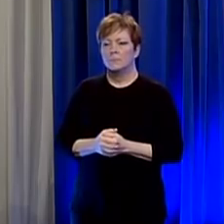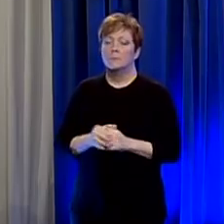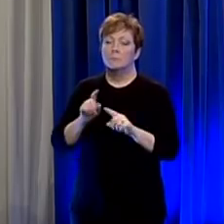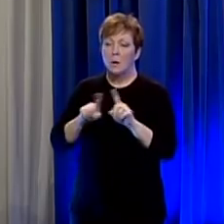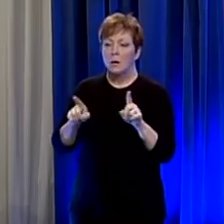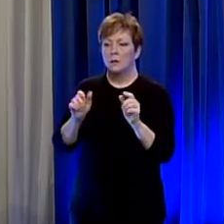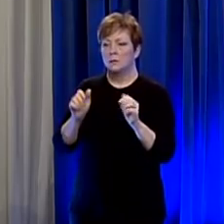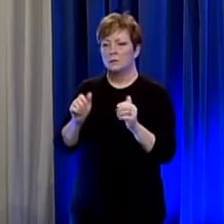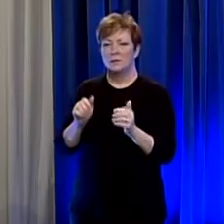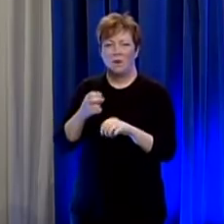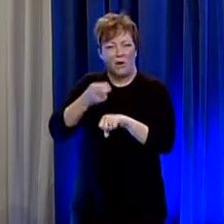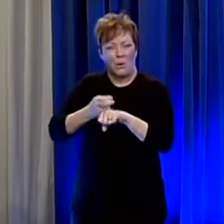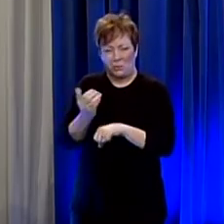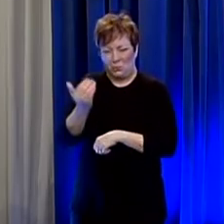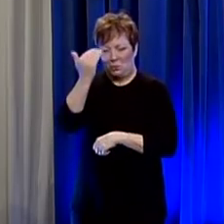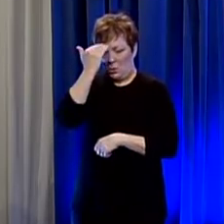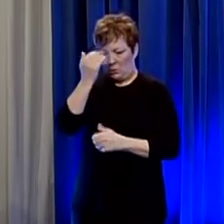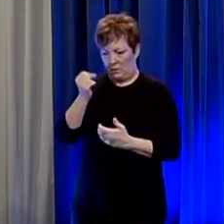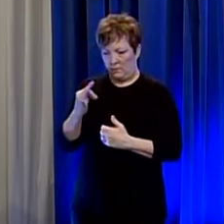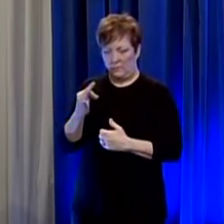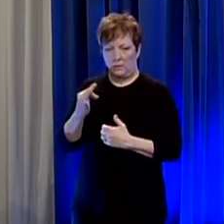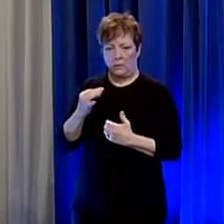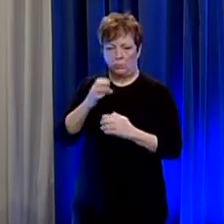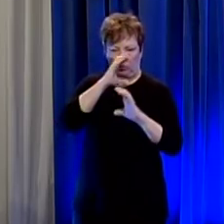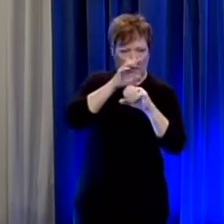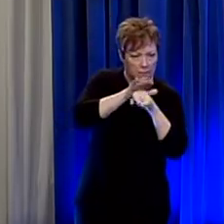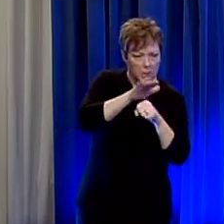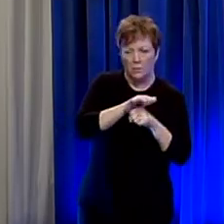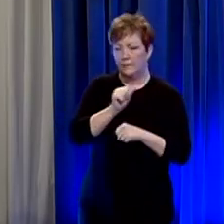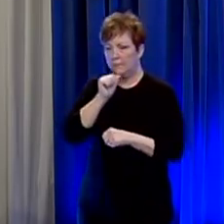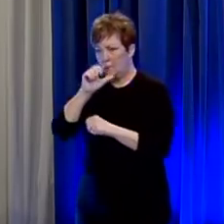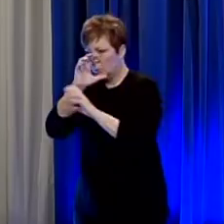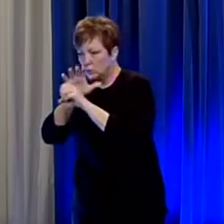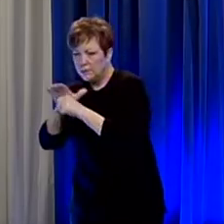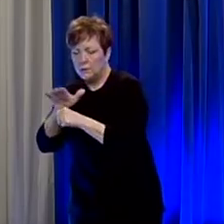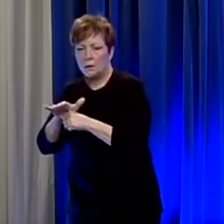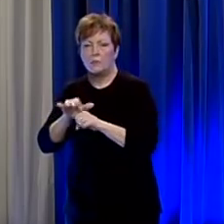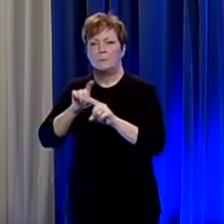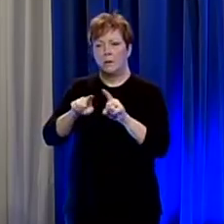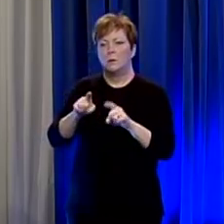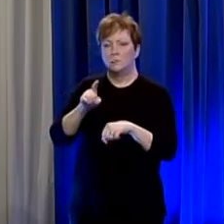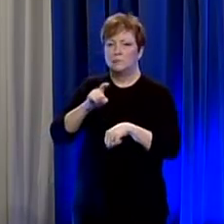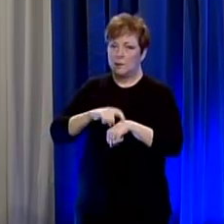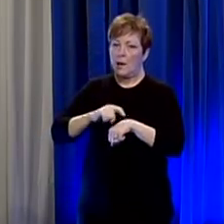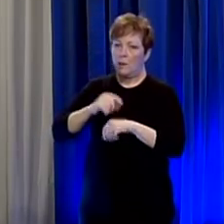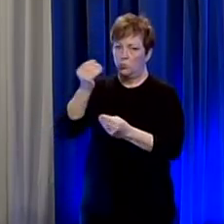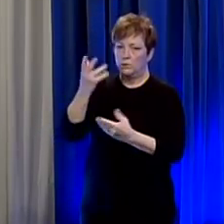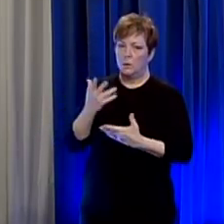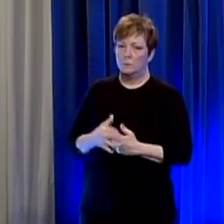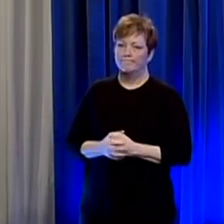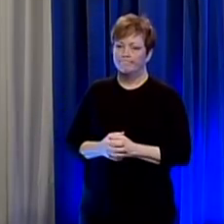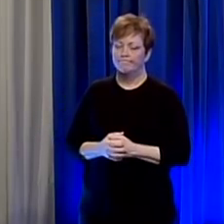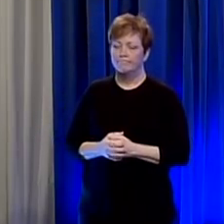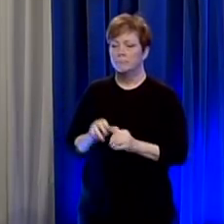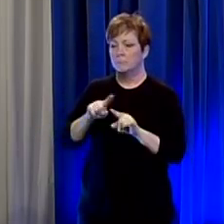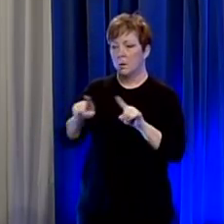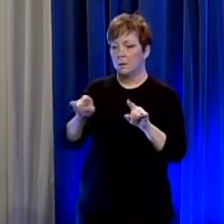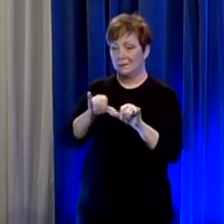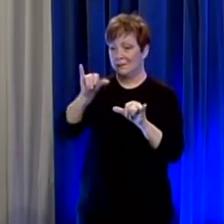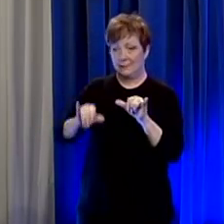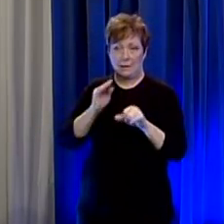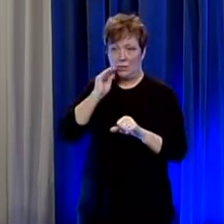or if you're too strict or if you have it just right and honestly you know time is going to tell us if we're right about that but a stay-at-home order